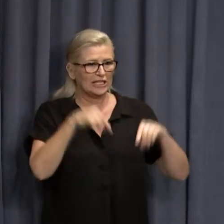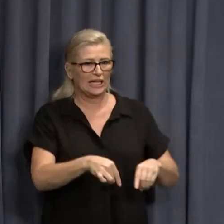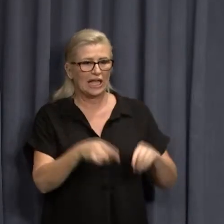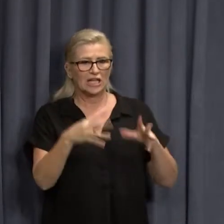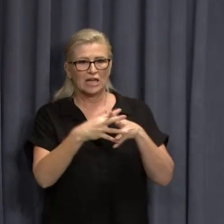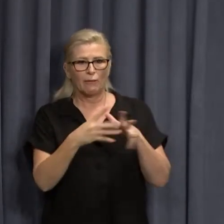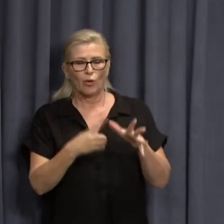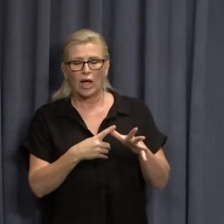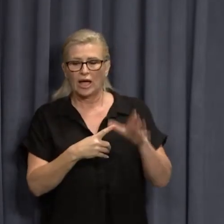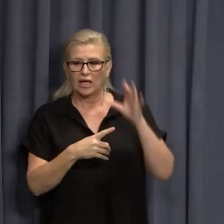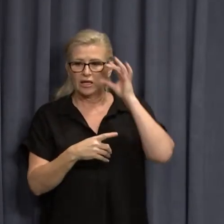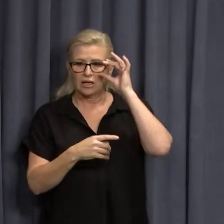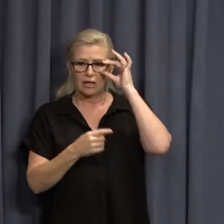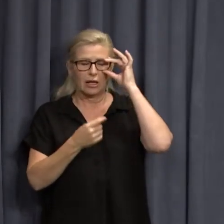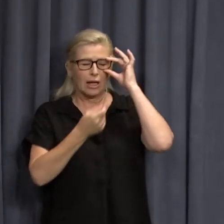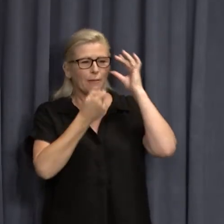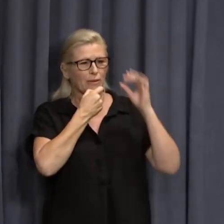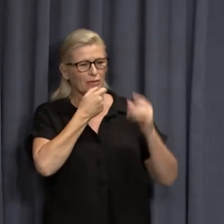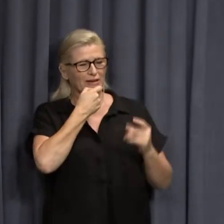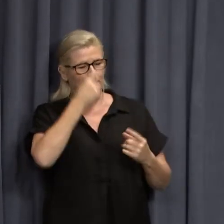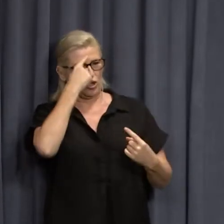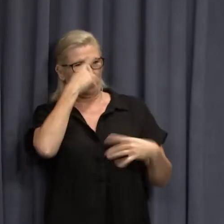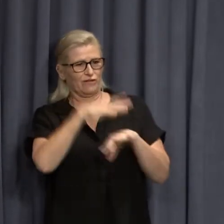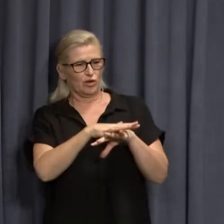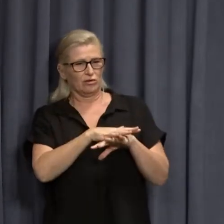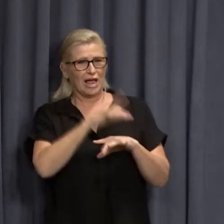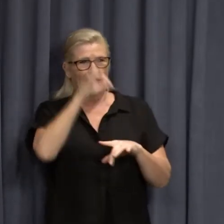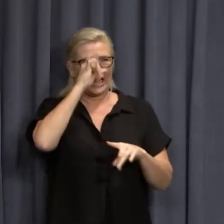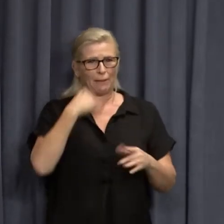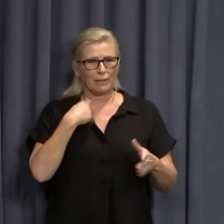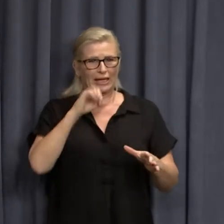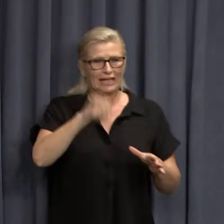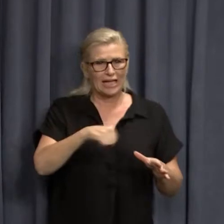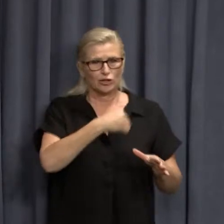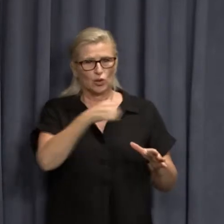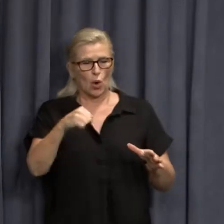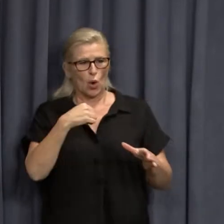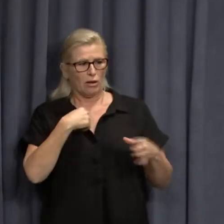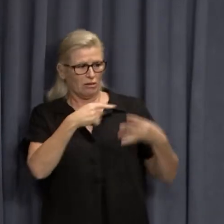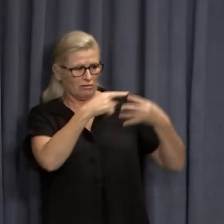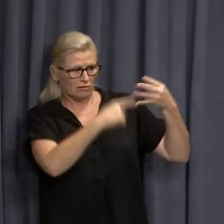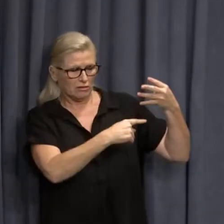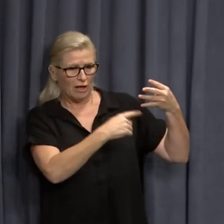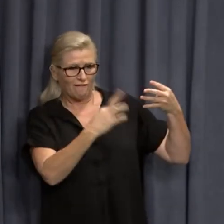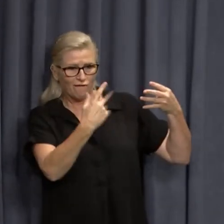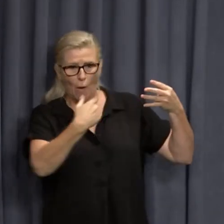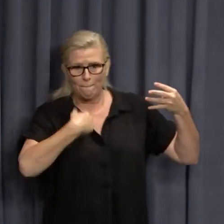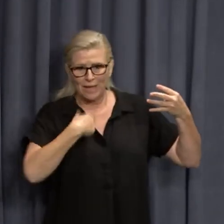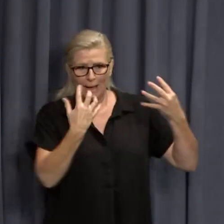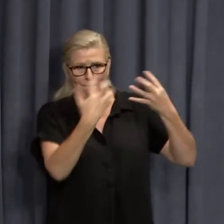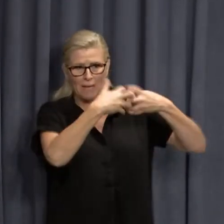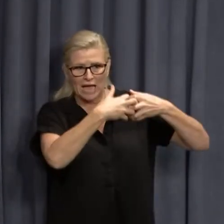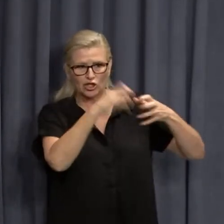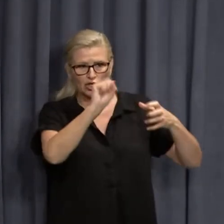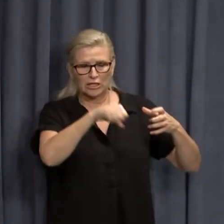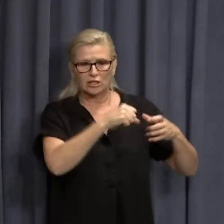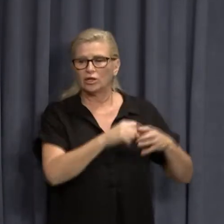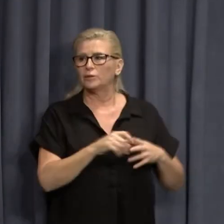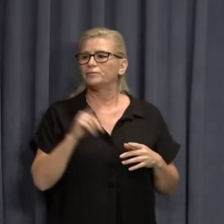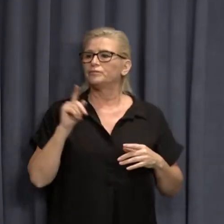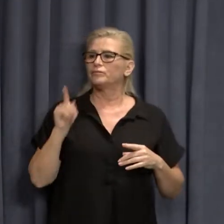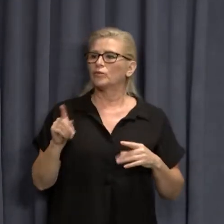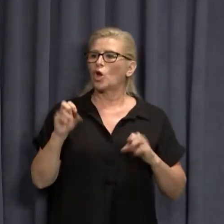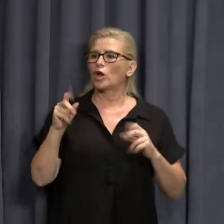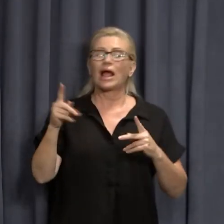People are a bit confused about whether they're going to fall into those categories. Look, be they'll be managed by police.